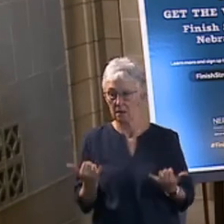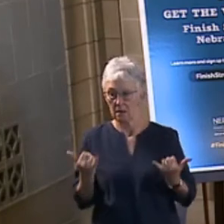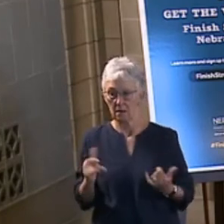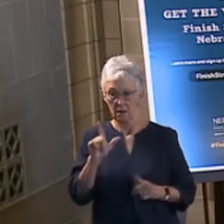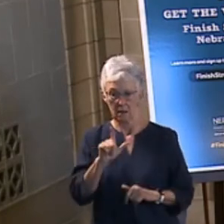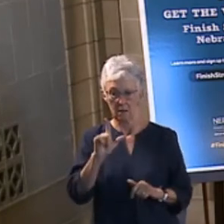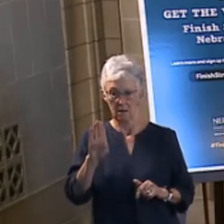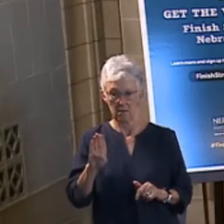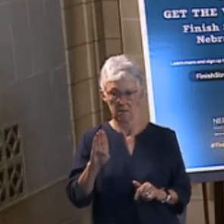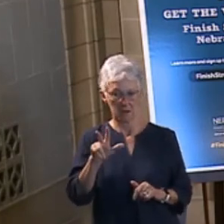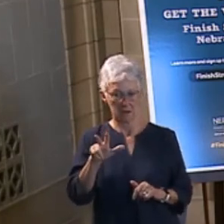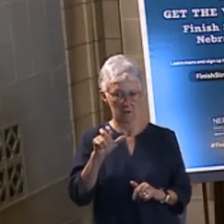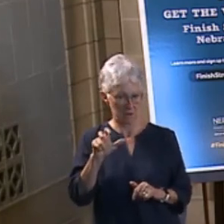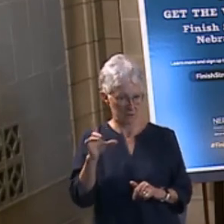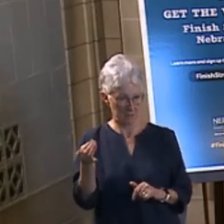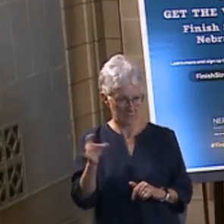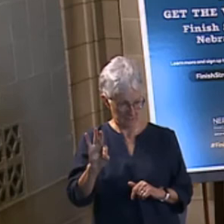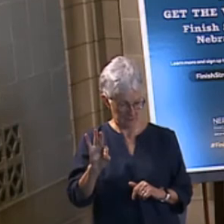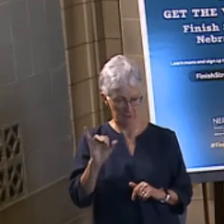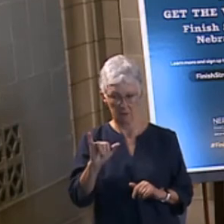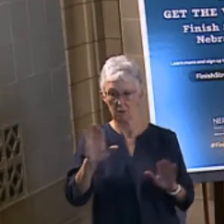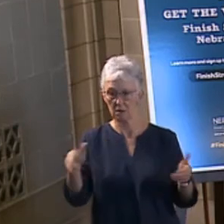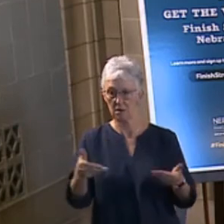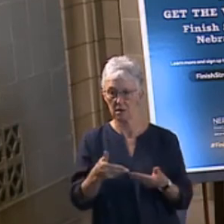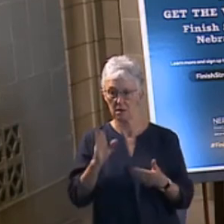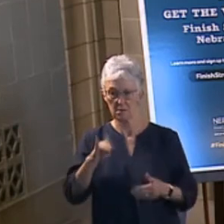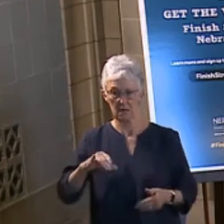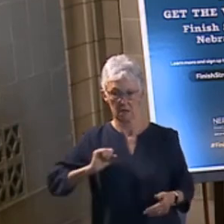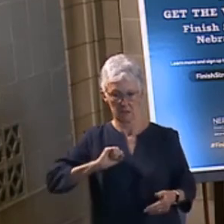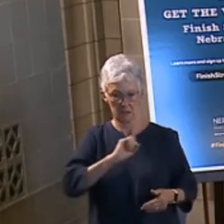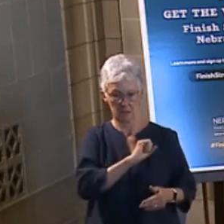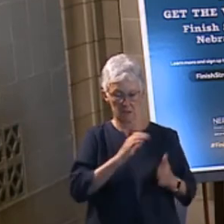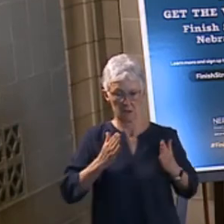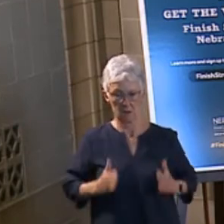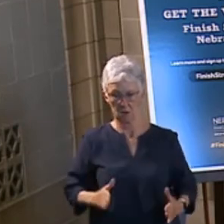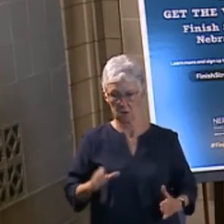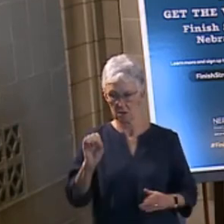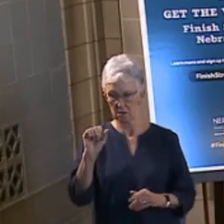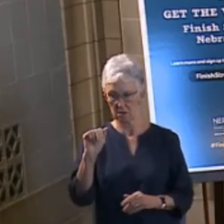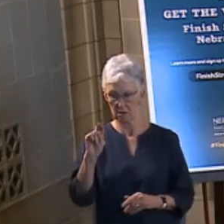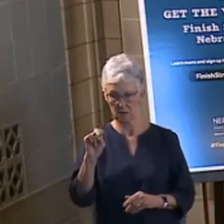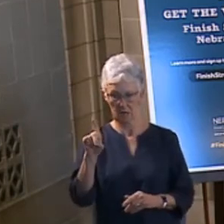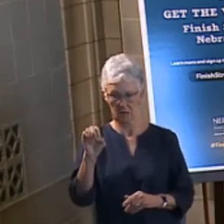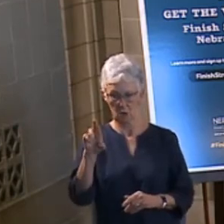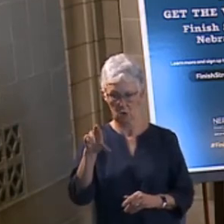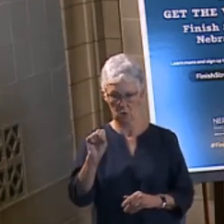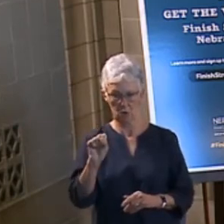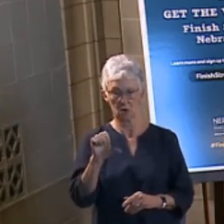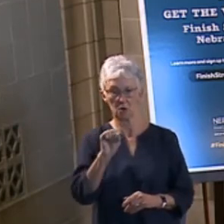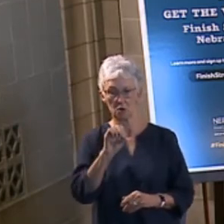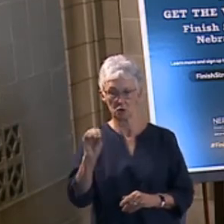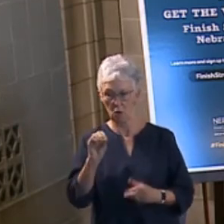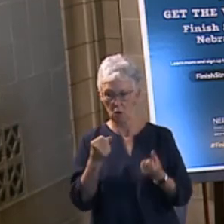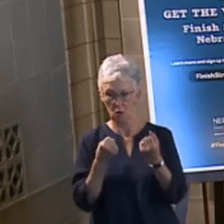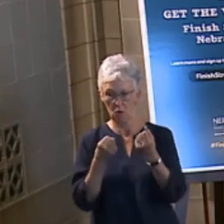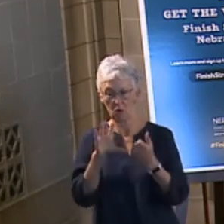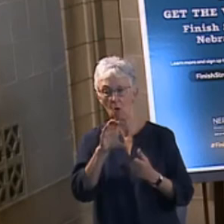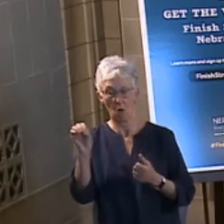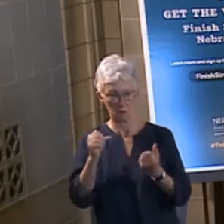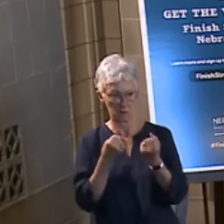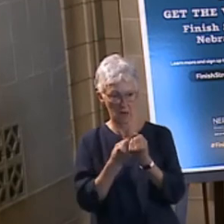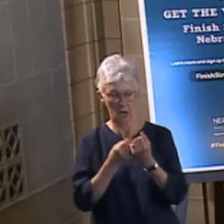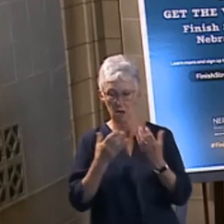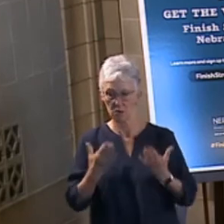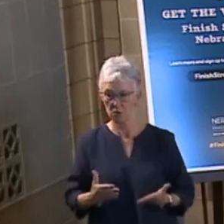which was introduced by Senator Sanders and then co-sponsored by Senator Blood, I believe you were the first